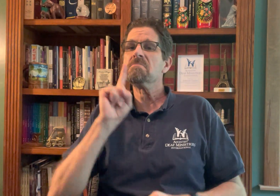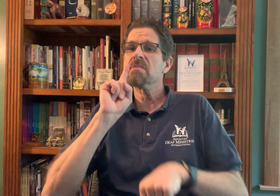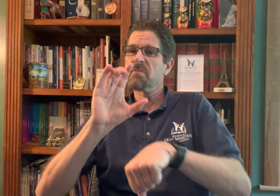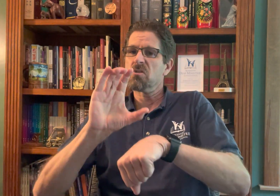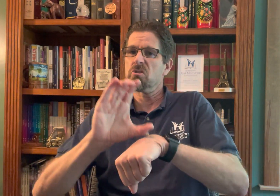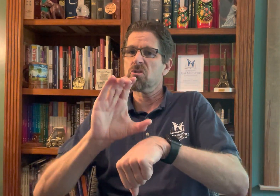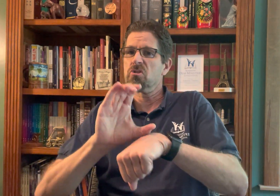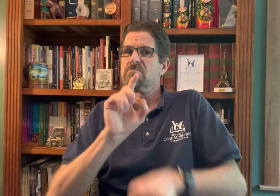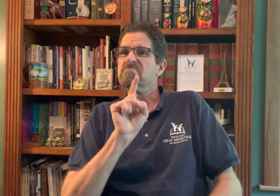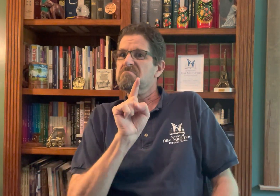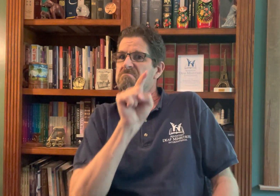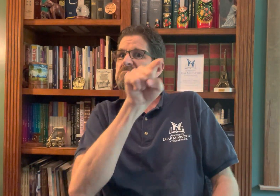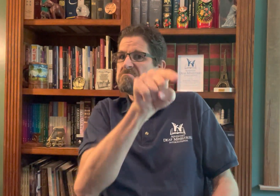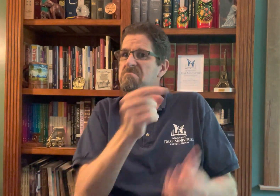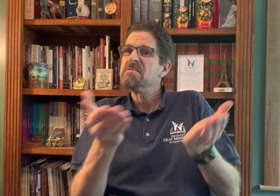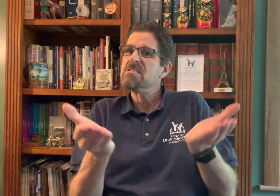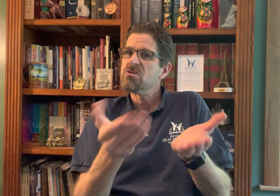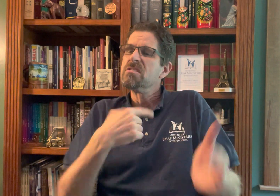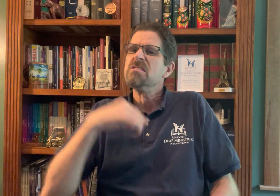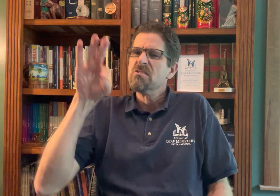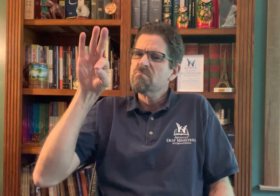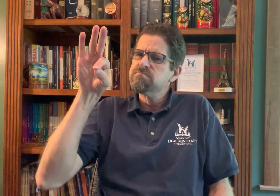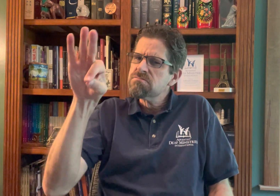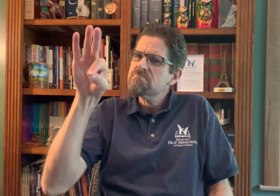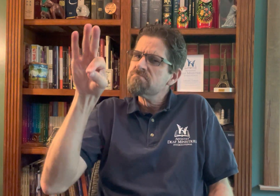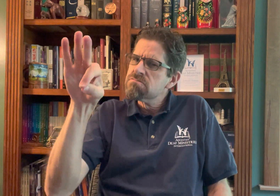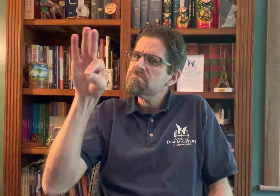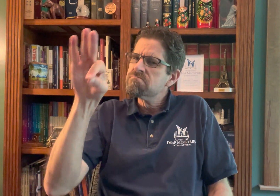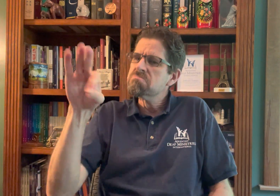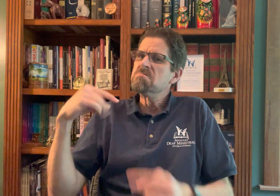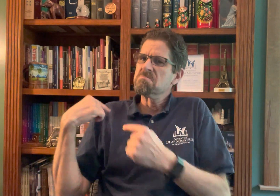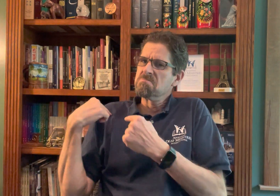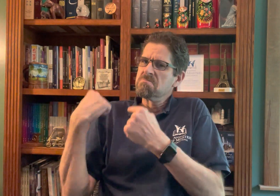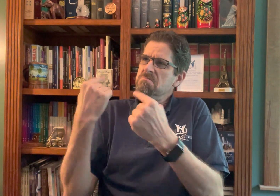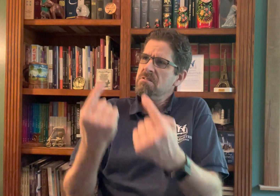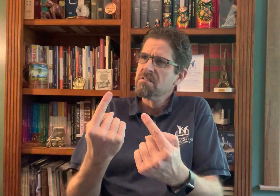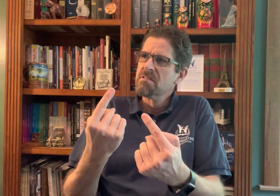Anyway, I'm a deaf pastor and I pastor a deaf church.